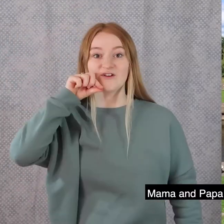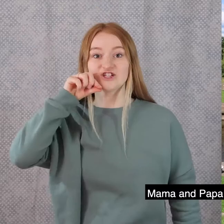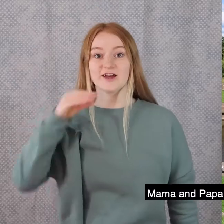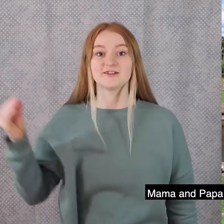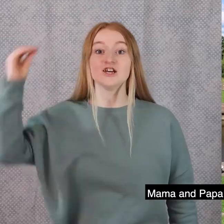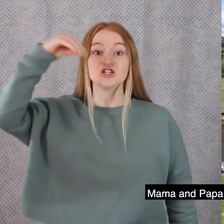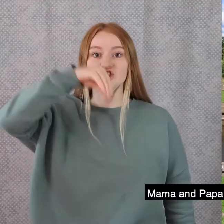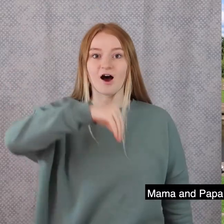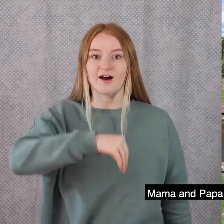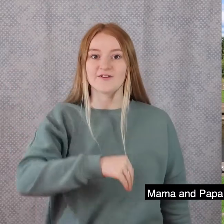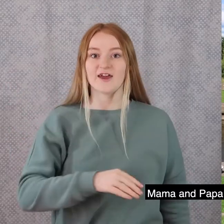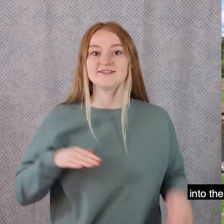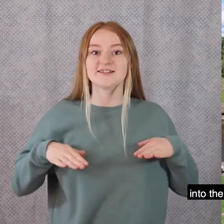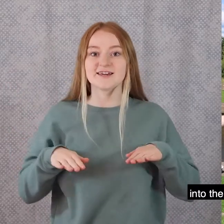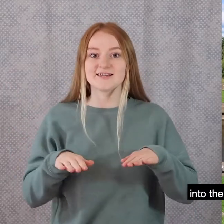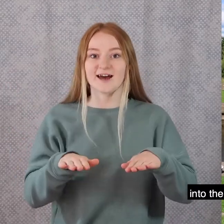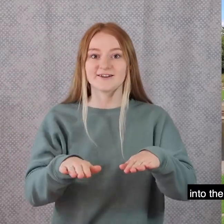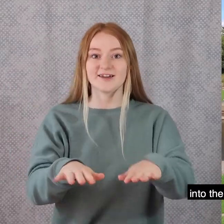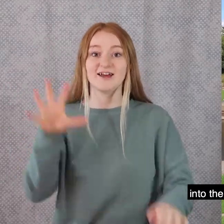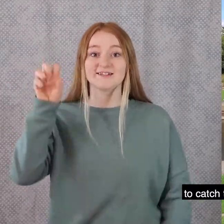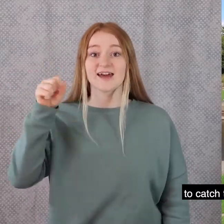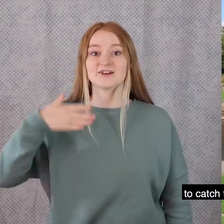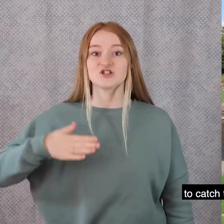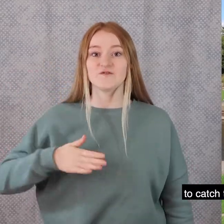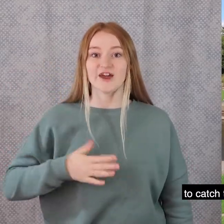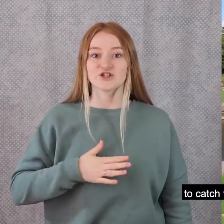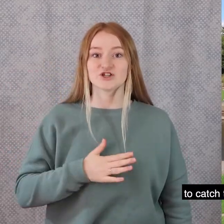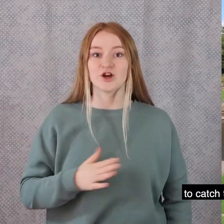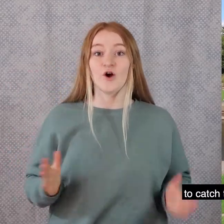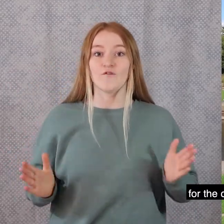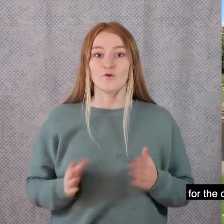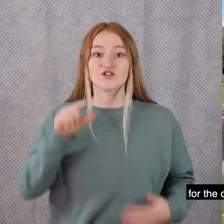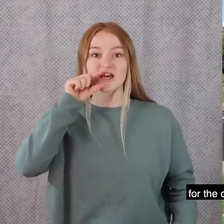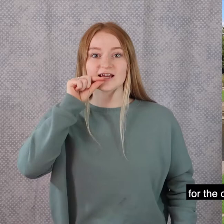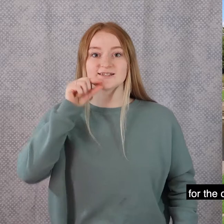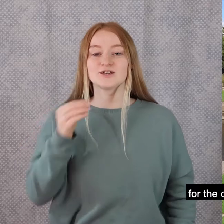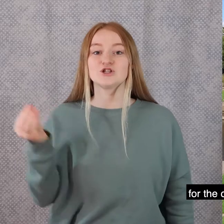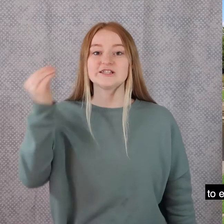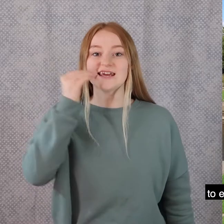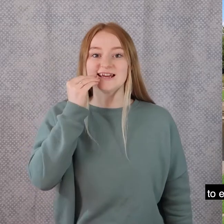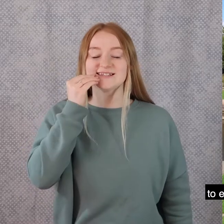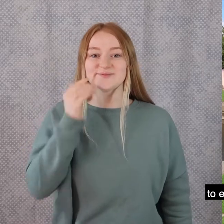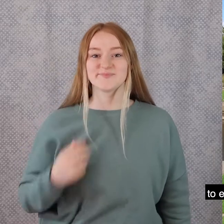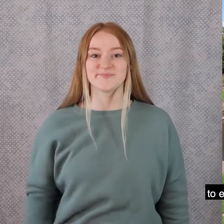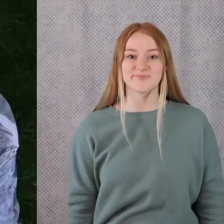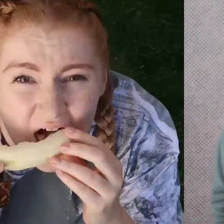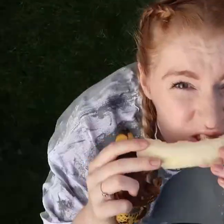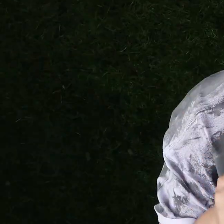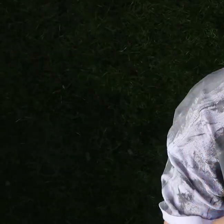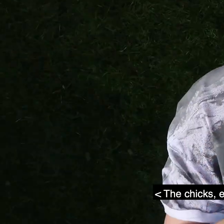King Fisher dive into the canal to catch the fish for the chicks to eat.